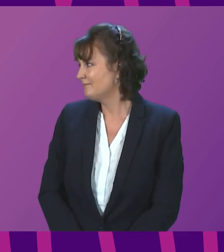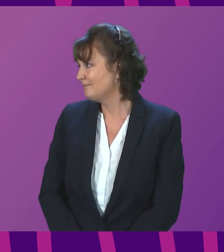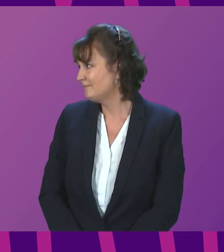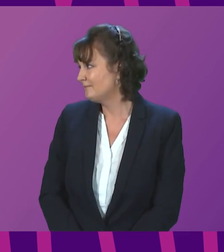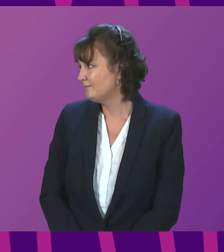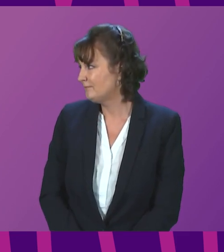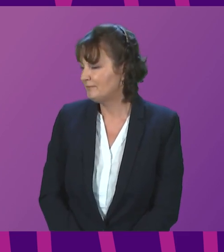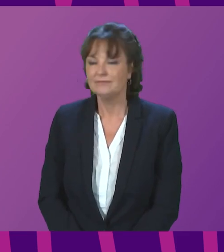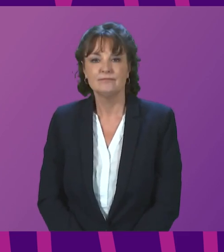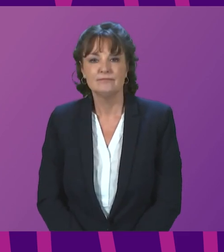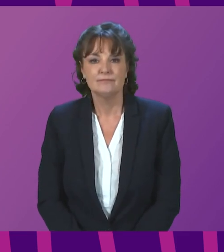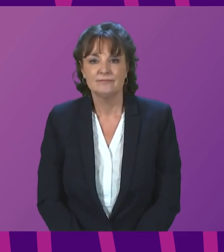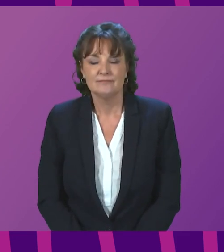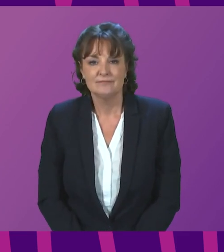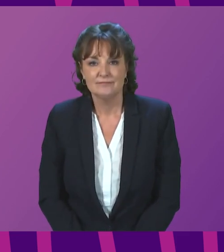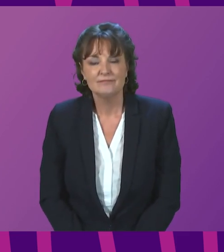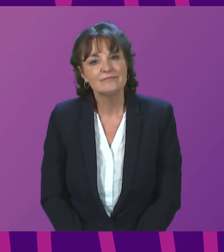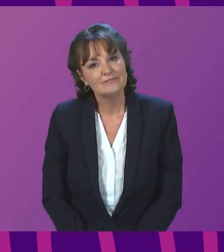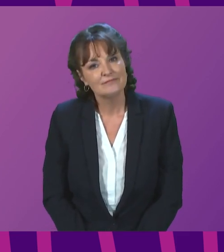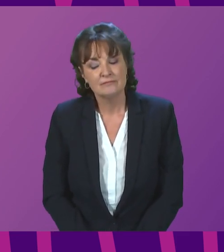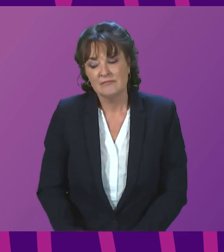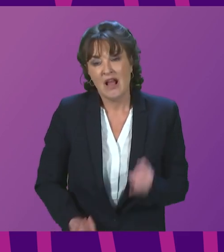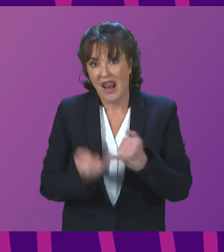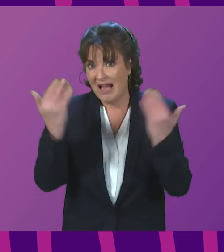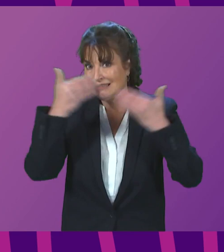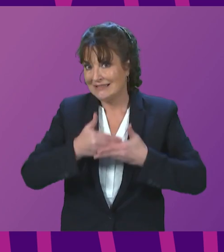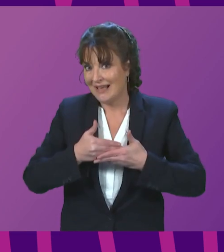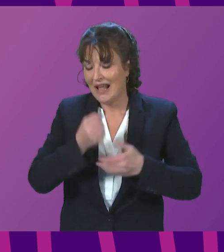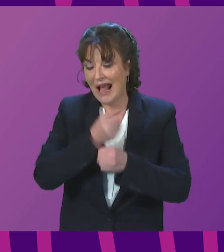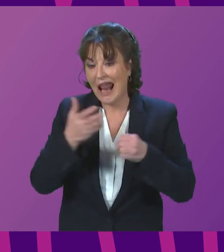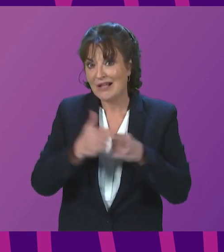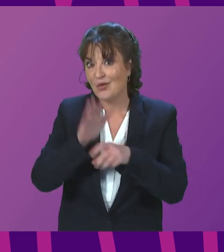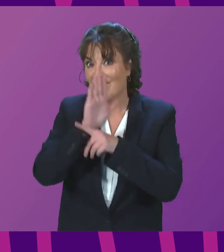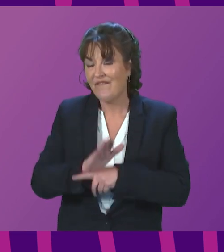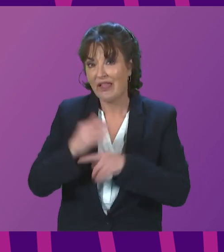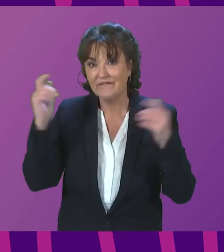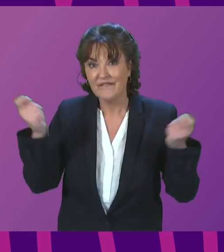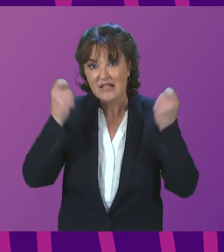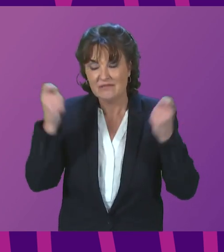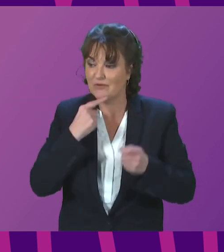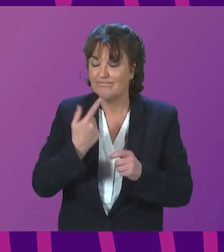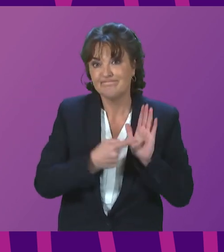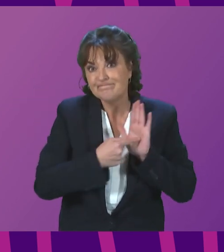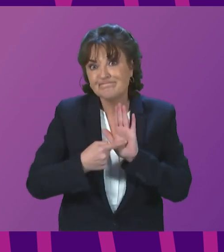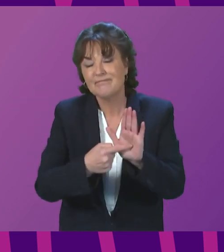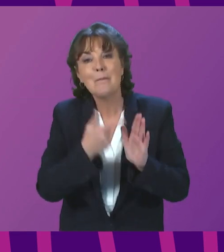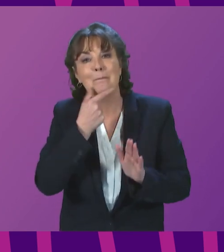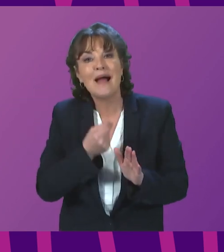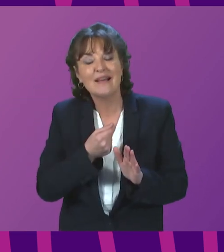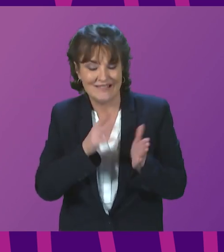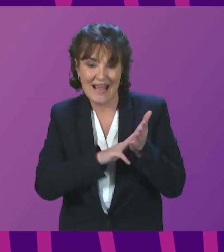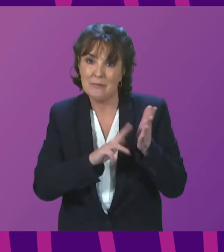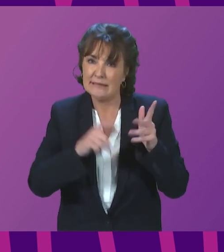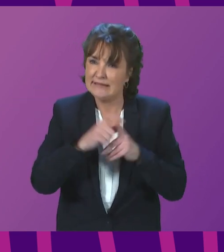Pam Duncan-Glancy. Thank you, President Officer. Last night, the Glasgow Film Festival premiered a film about a man with MND, Addy Bartman, and